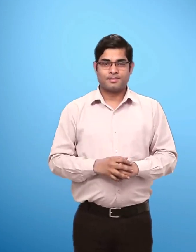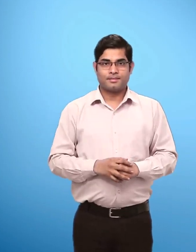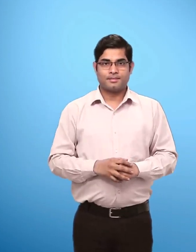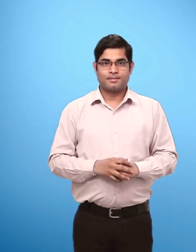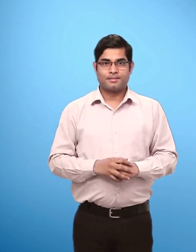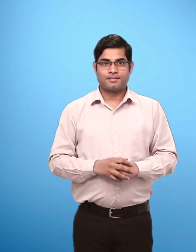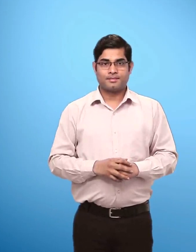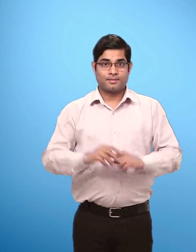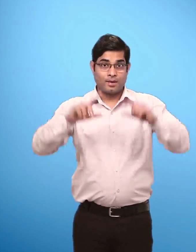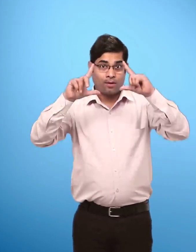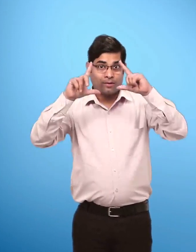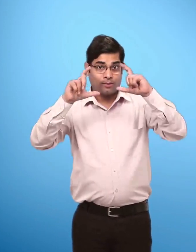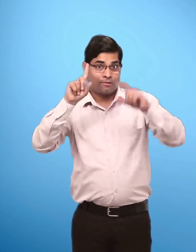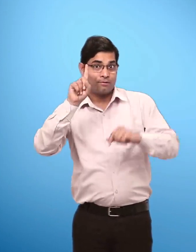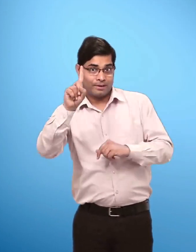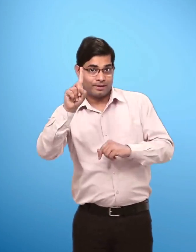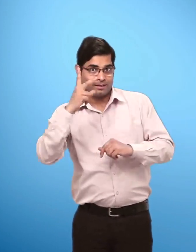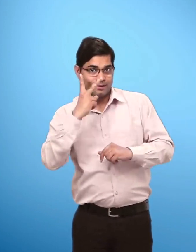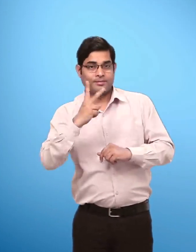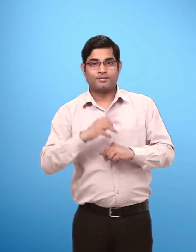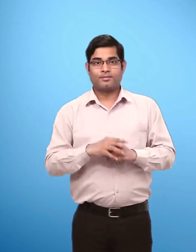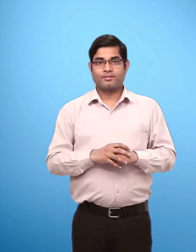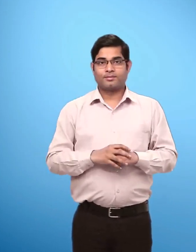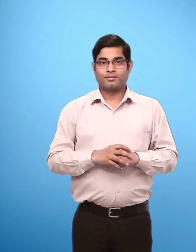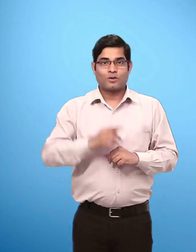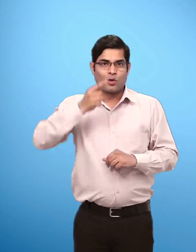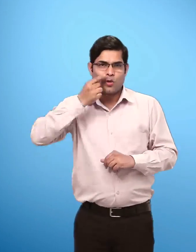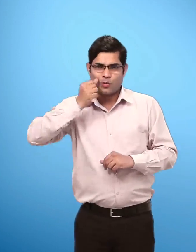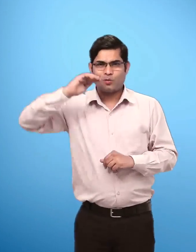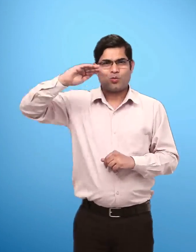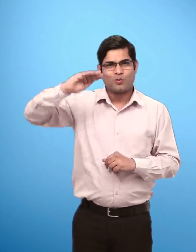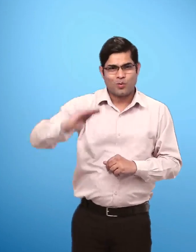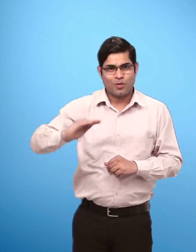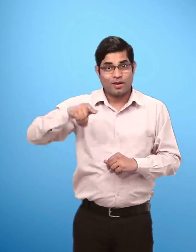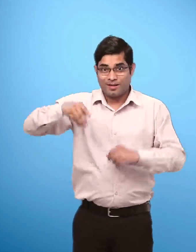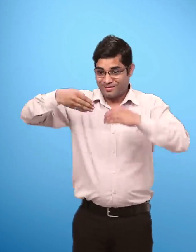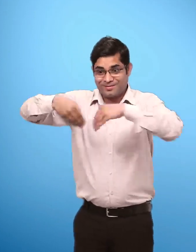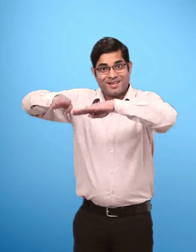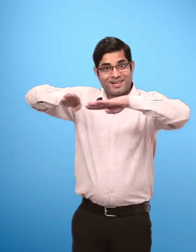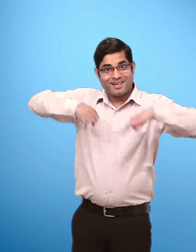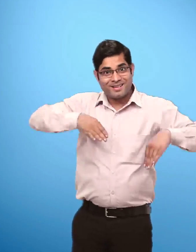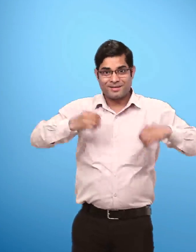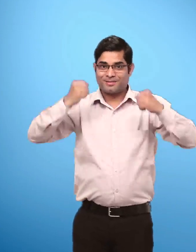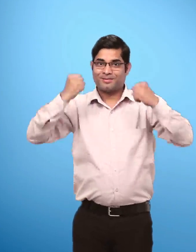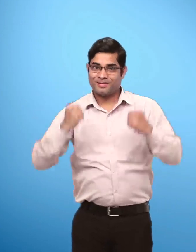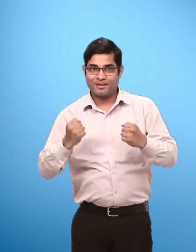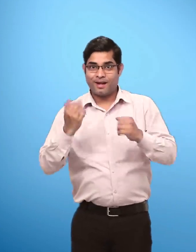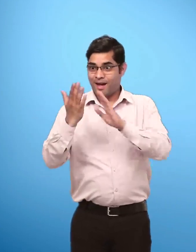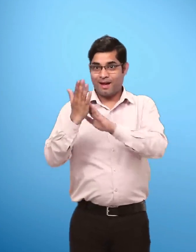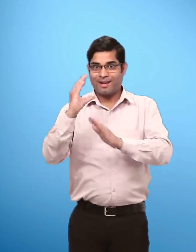Picture 1 Shows A boy Sitting on a mat With a bun